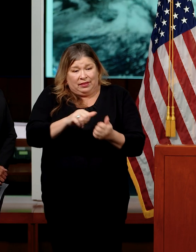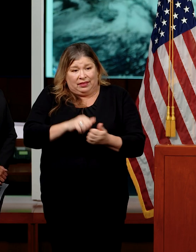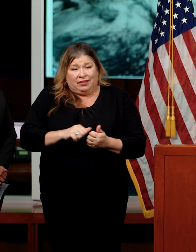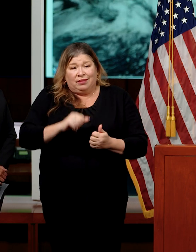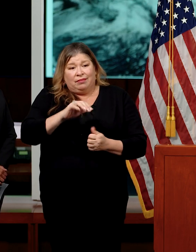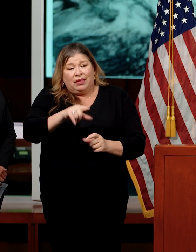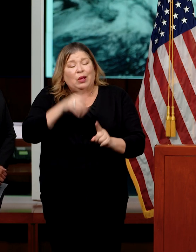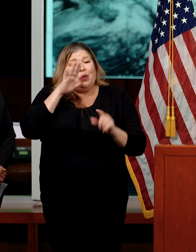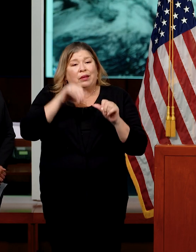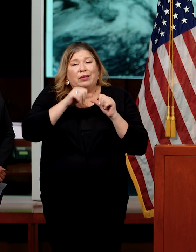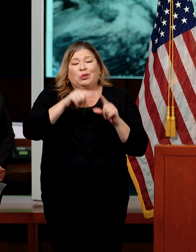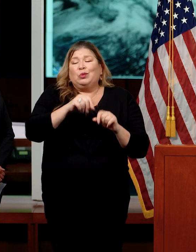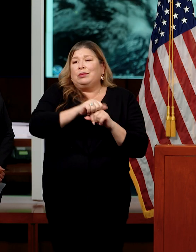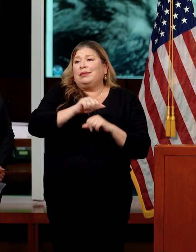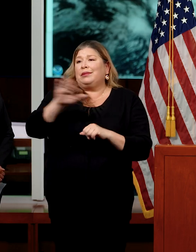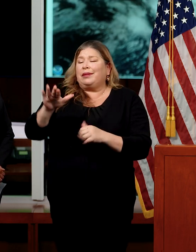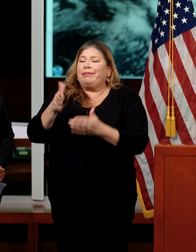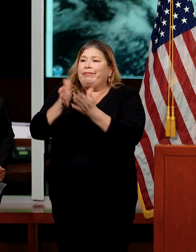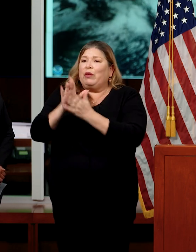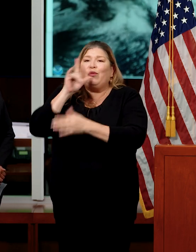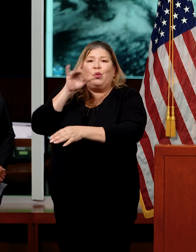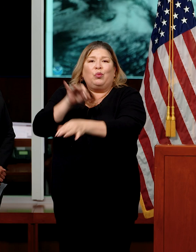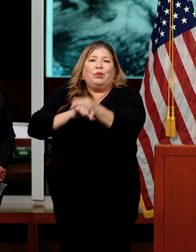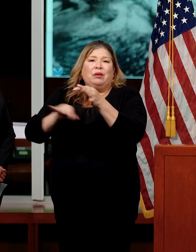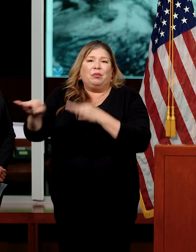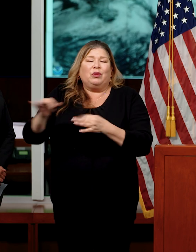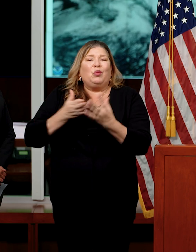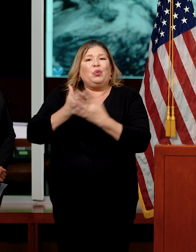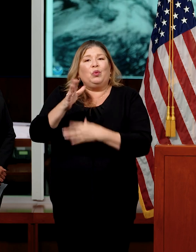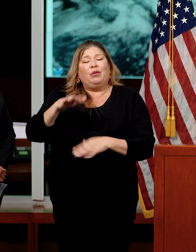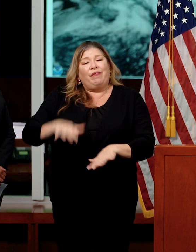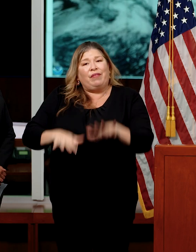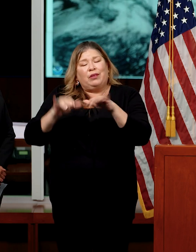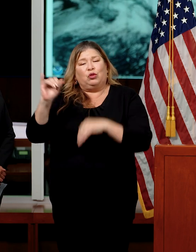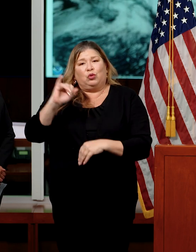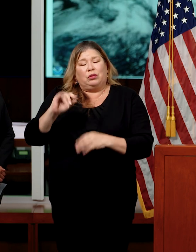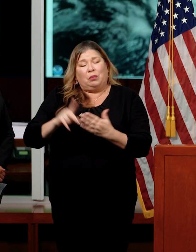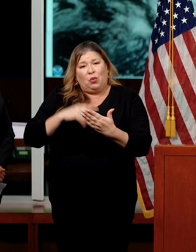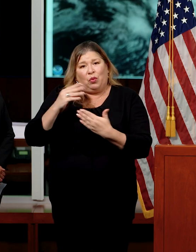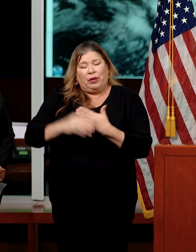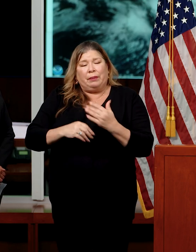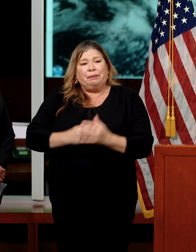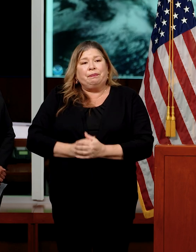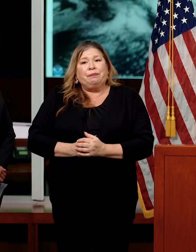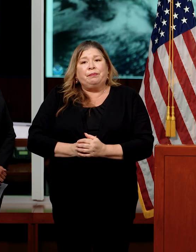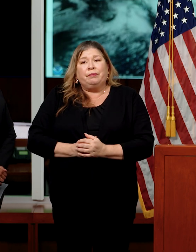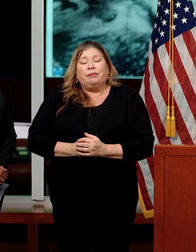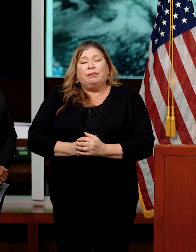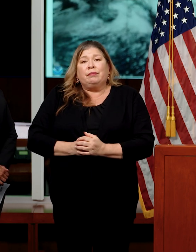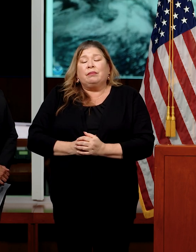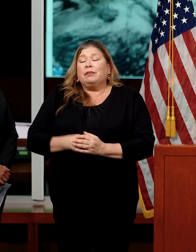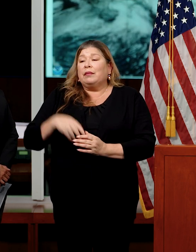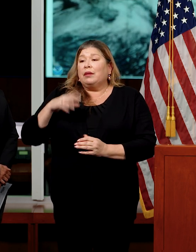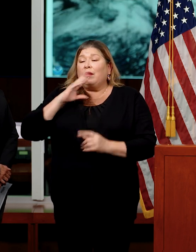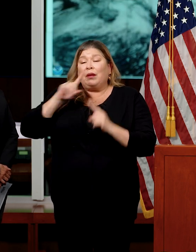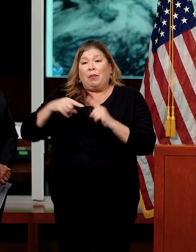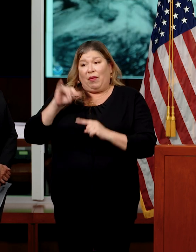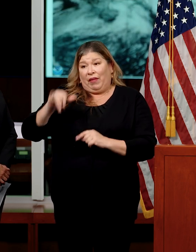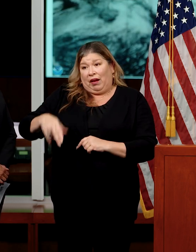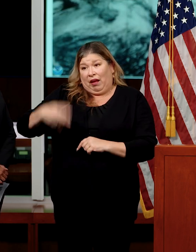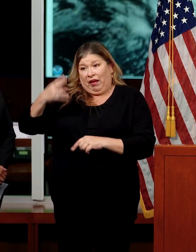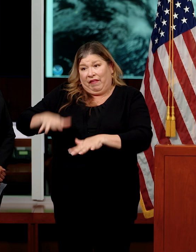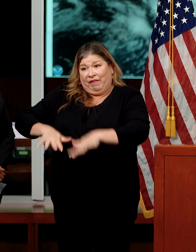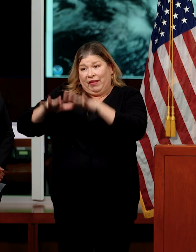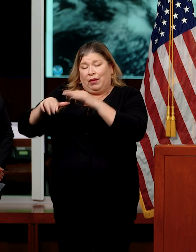to submit any requests for reimbursement through their flood insurance program. Specifically on the high-flood risk areas,